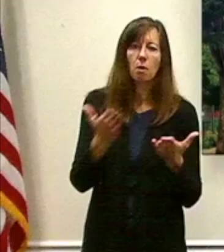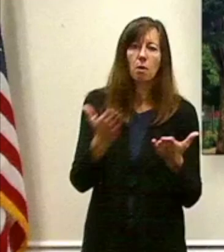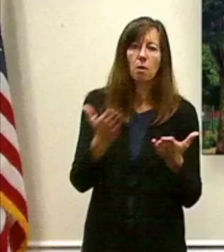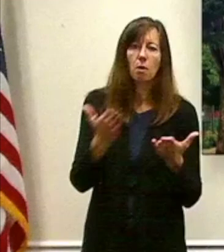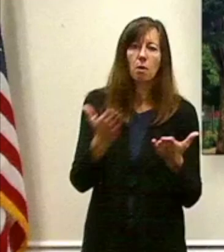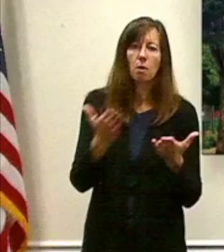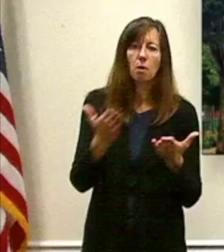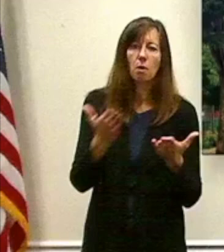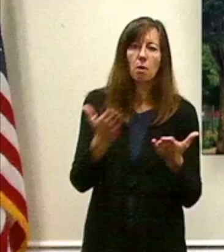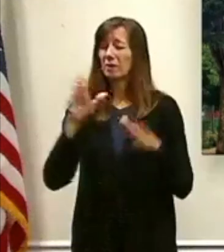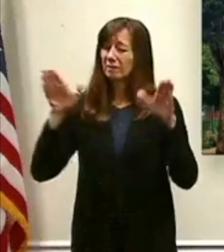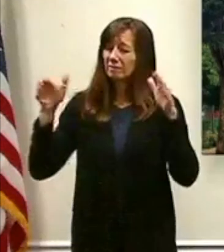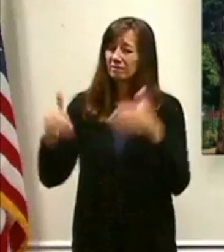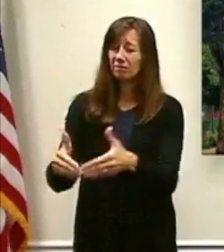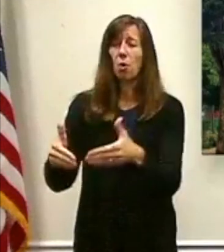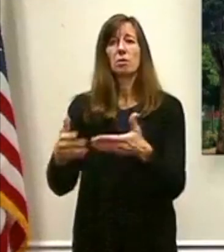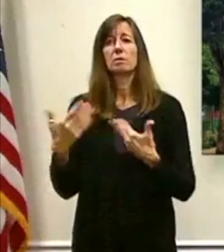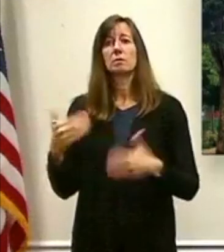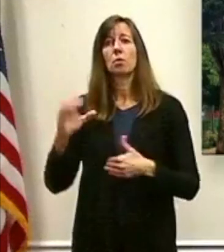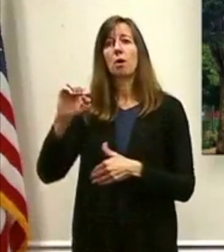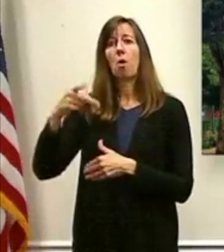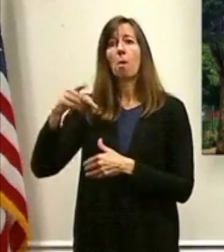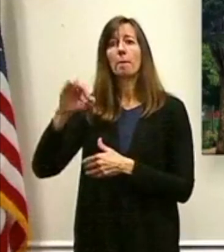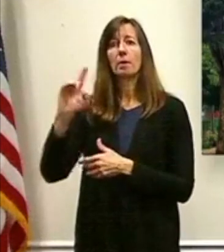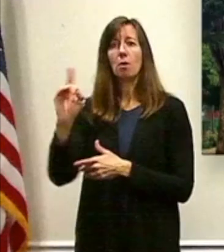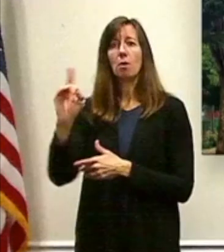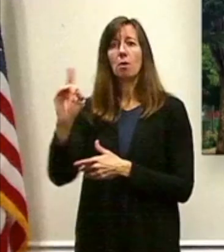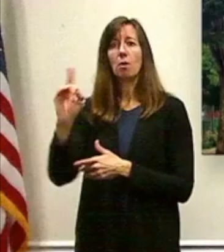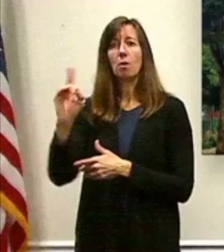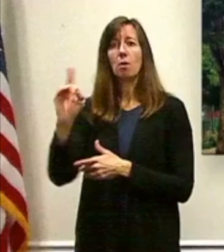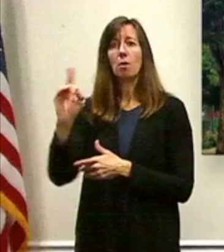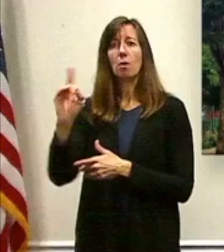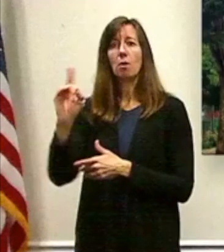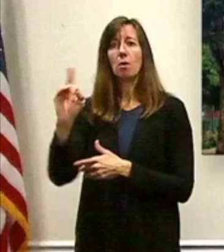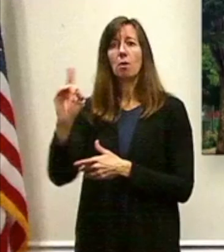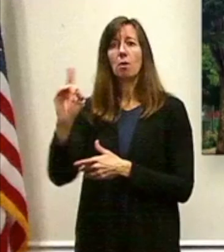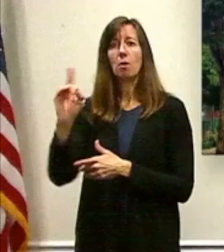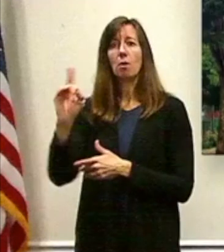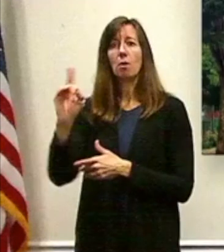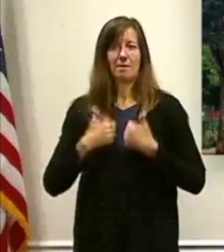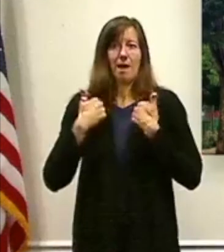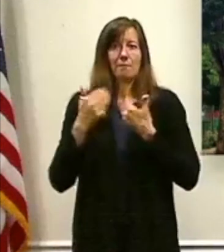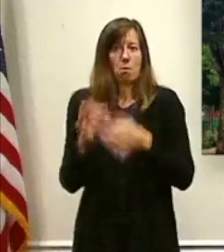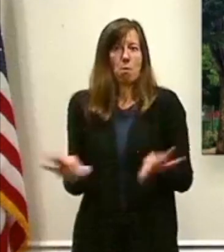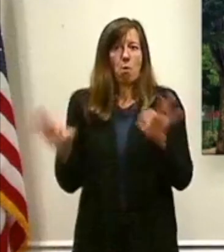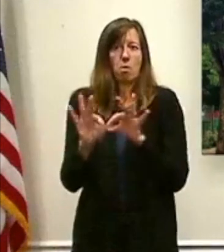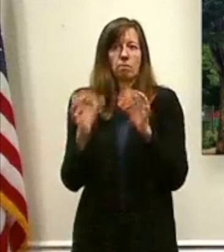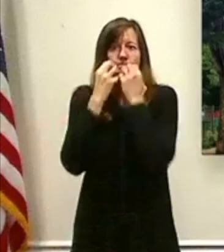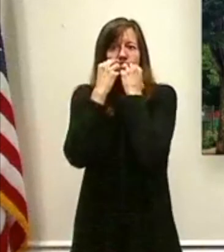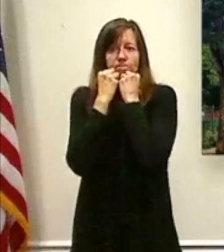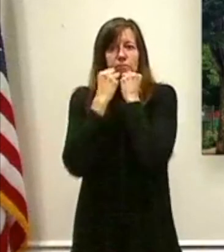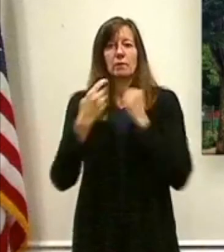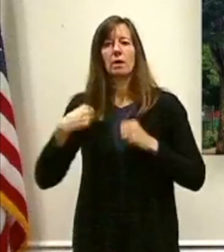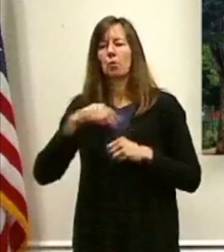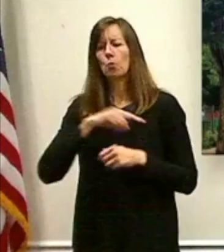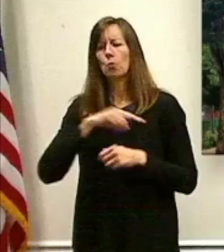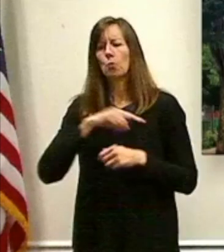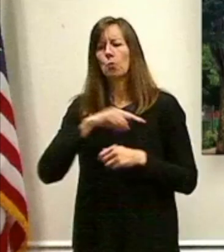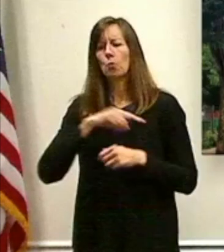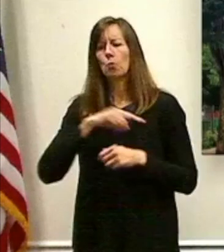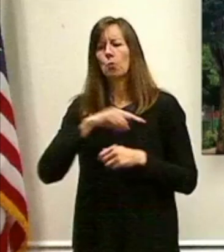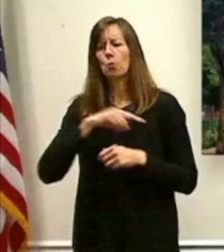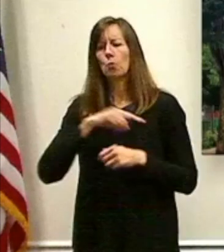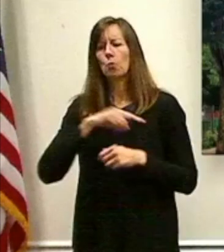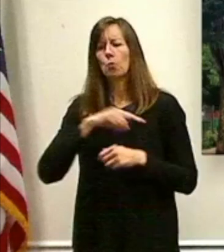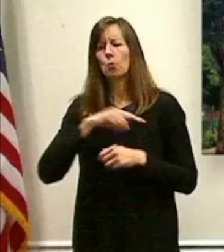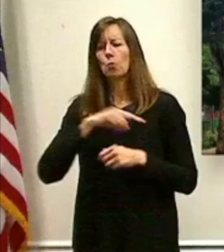-focused on this crisis because lives matter. And in our case, in this county, every life... ...we recognize every life has value, and those who